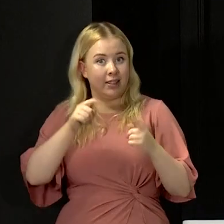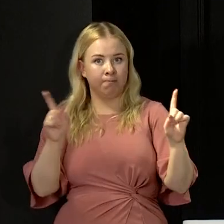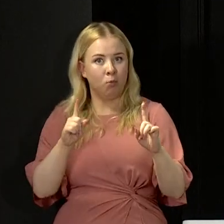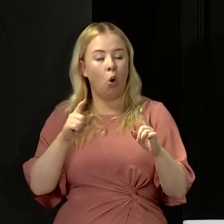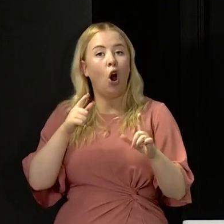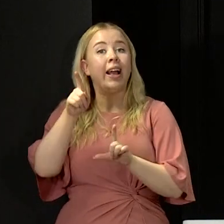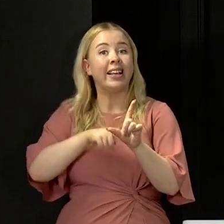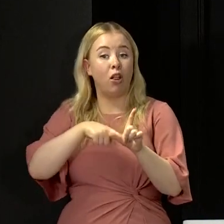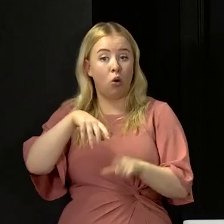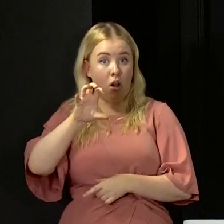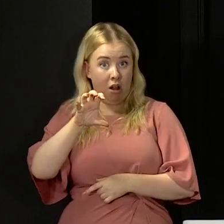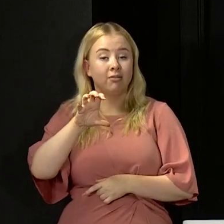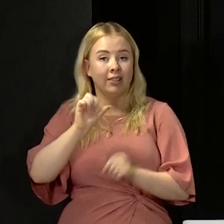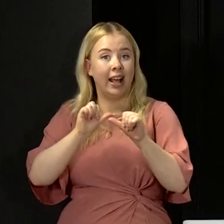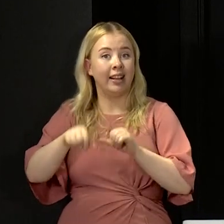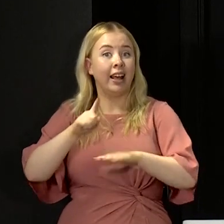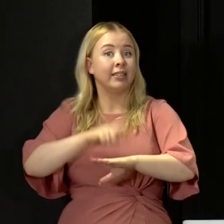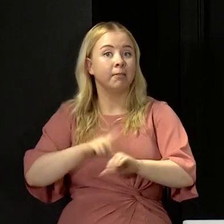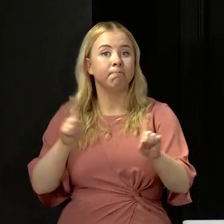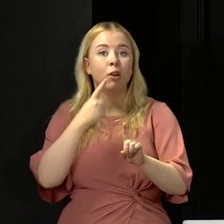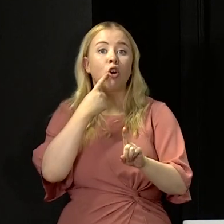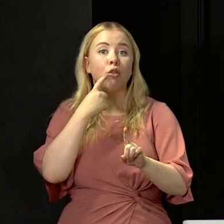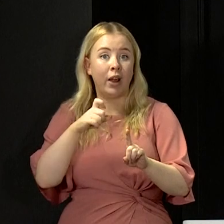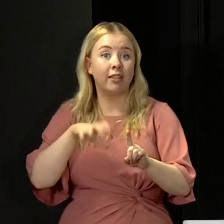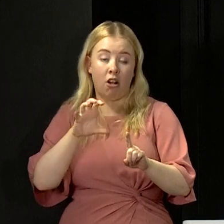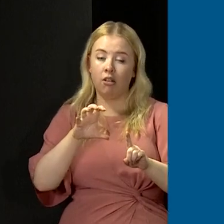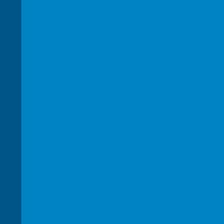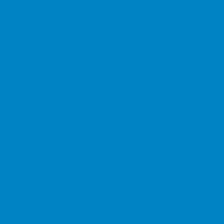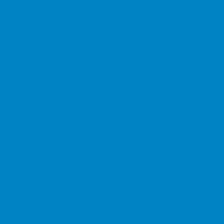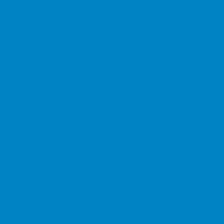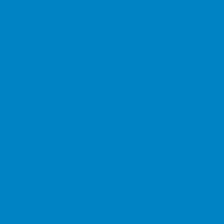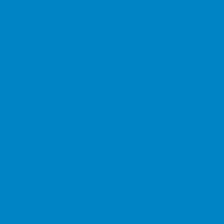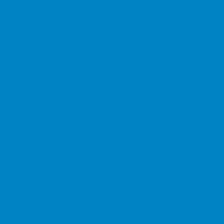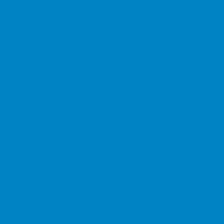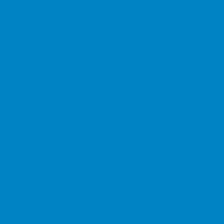The next time it will be the red card, because you will leave us with absolutely no choice.